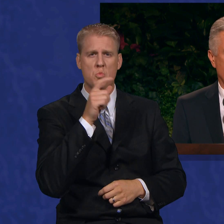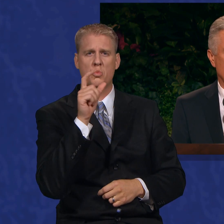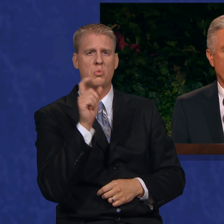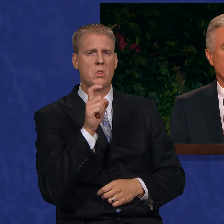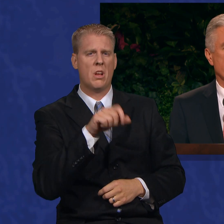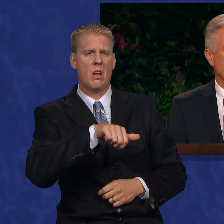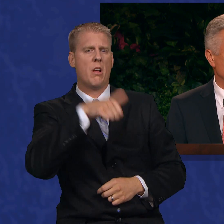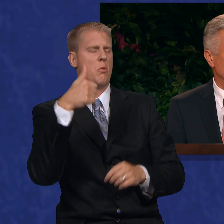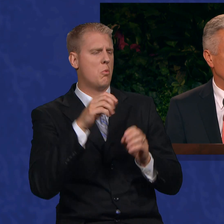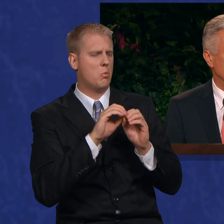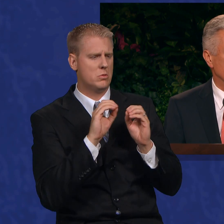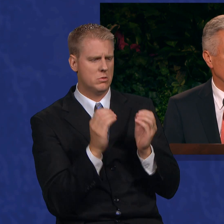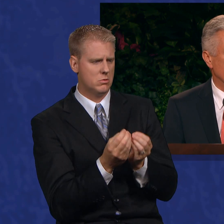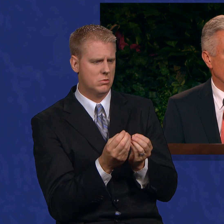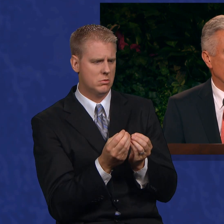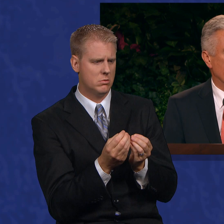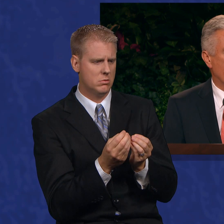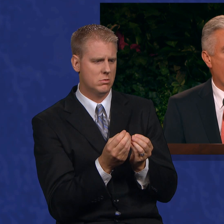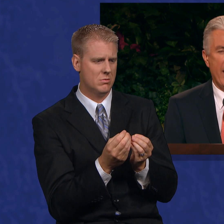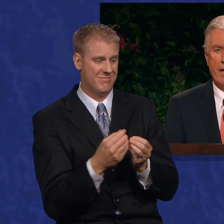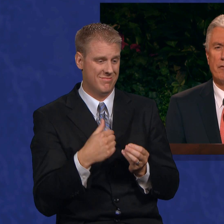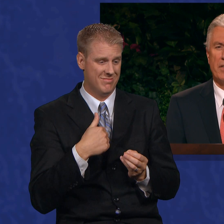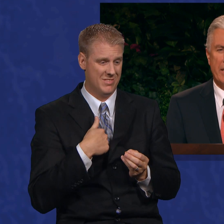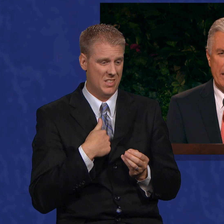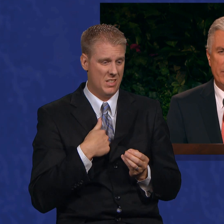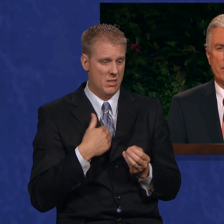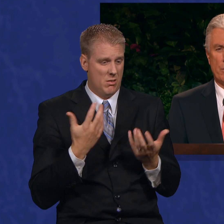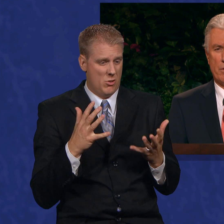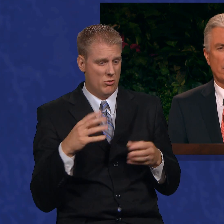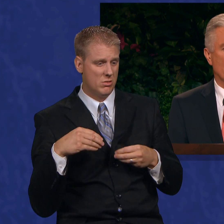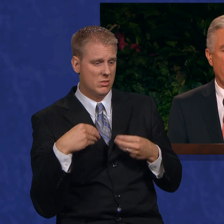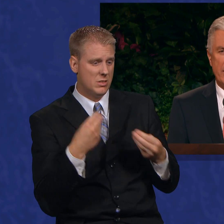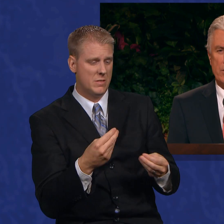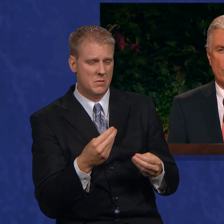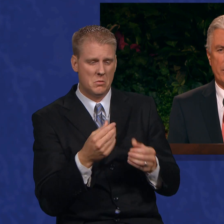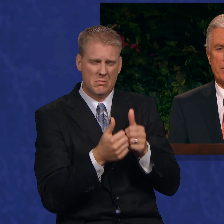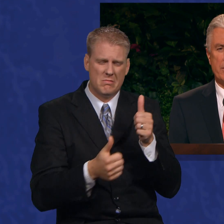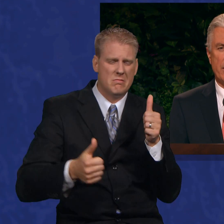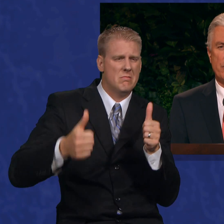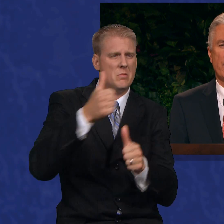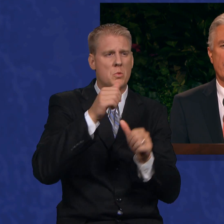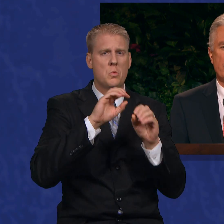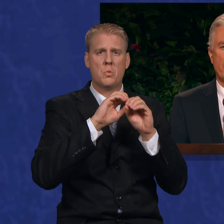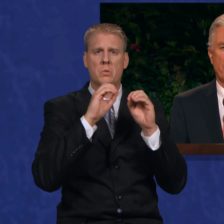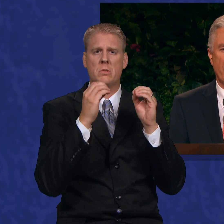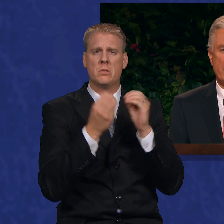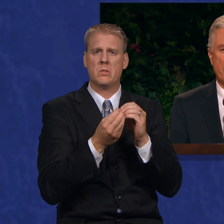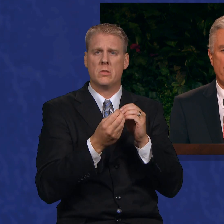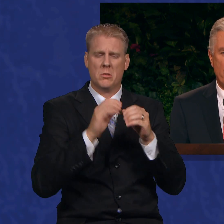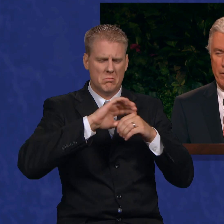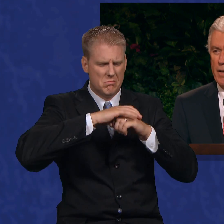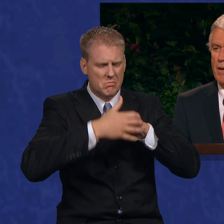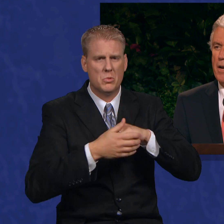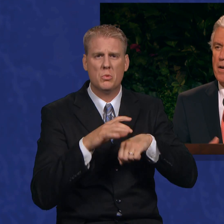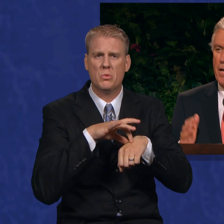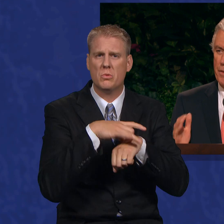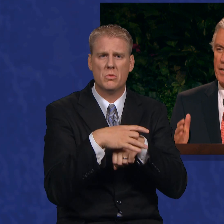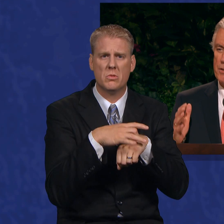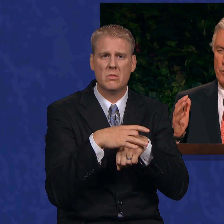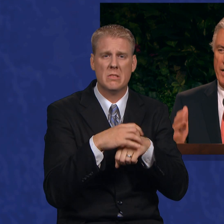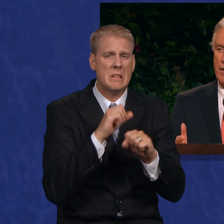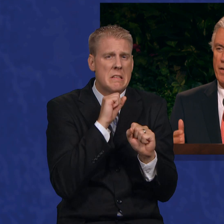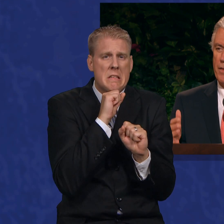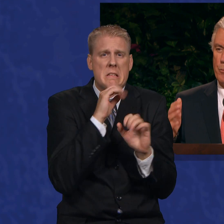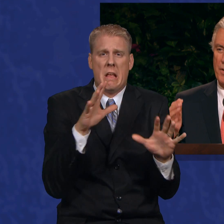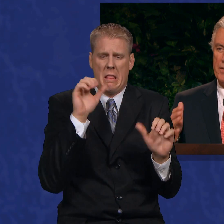any other organization. I have given you the greatest organization there is on the face of the earth. Nothing